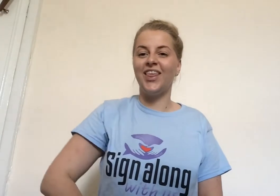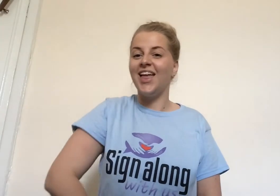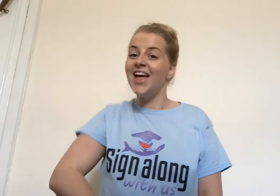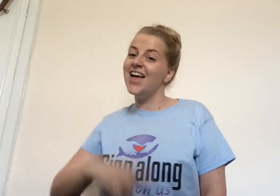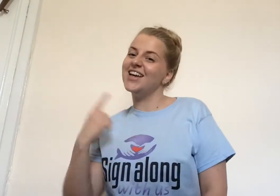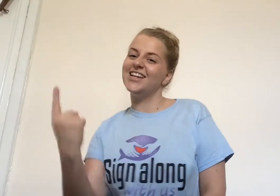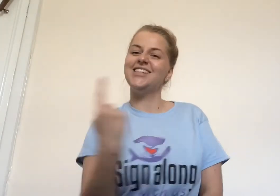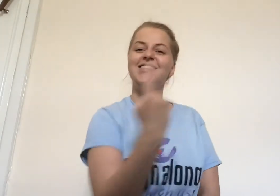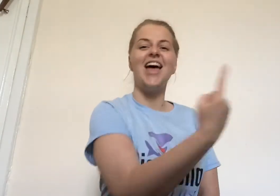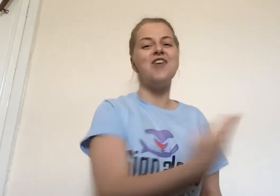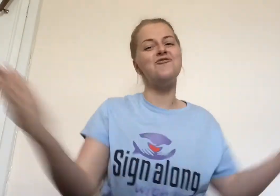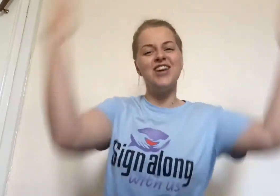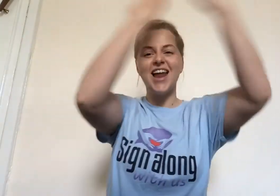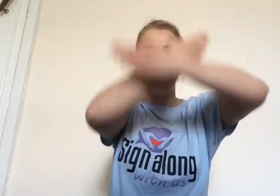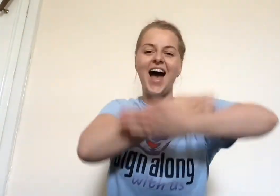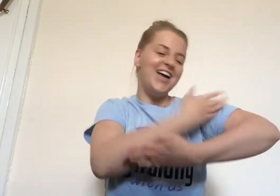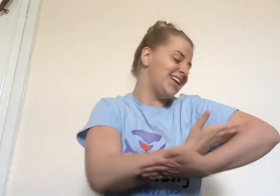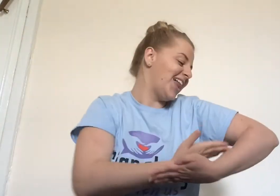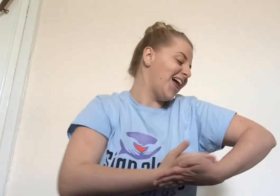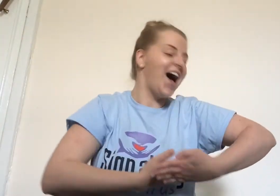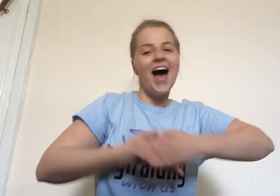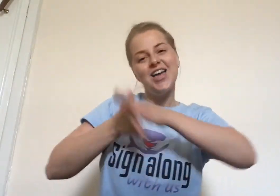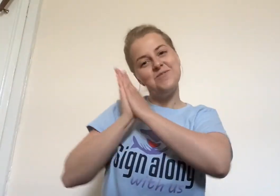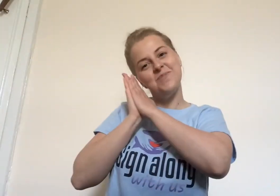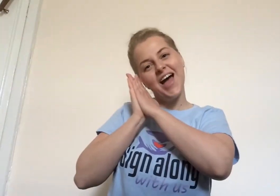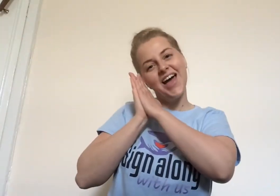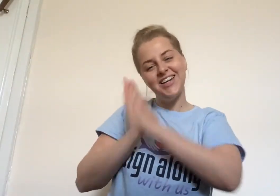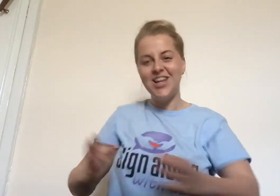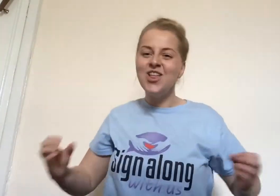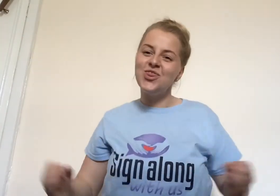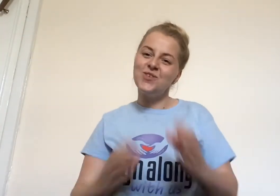We can in a